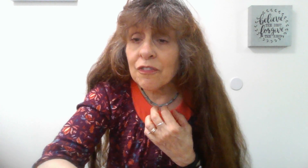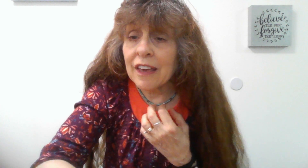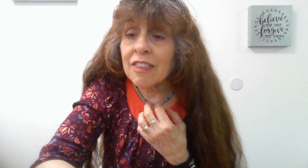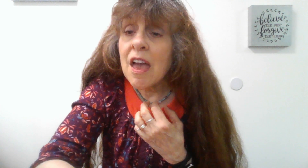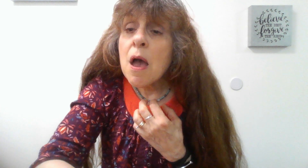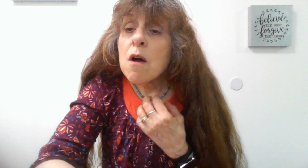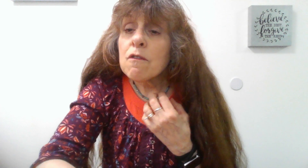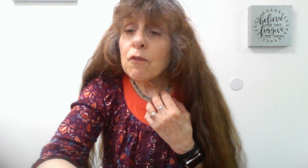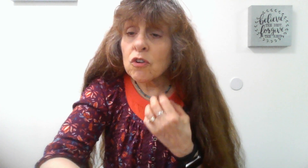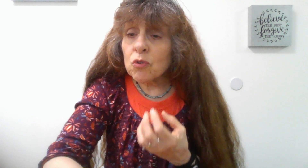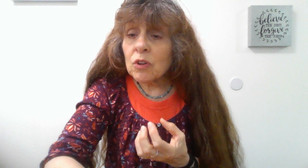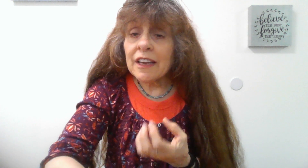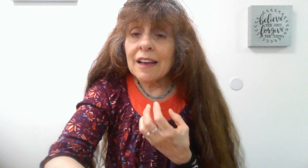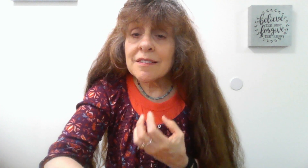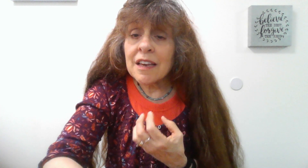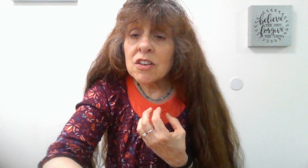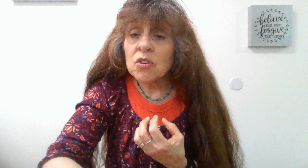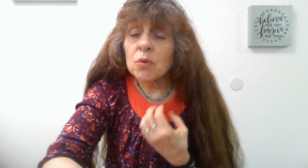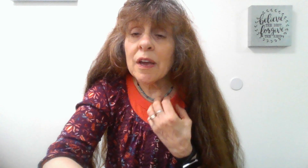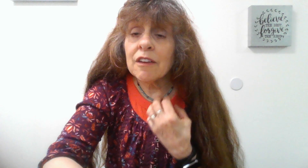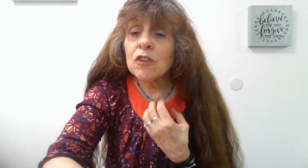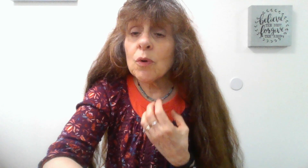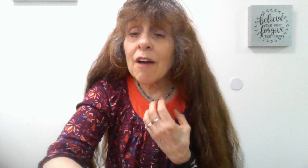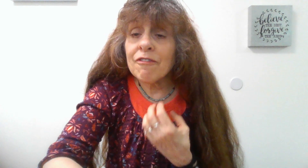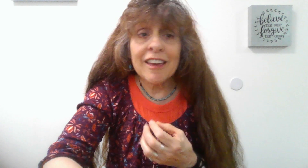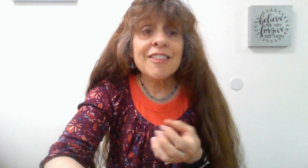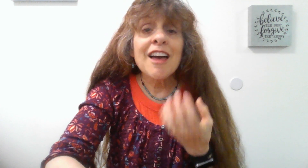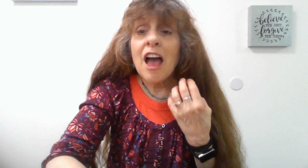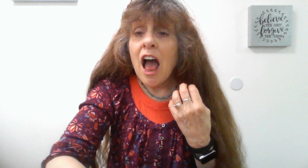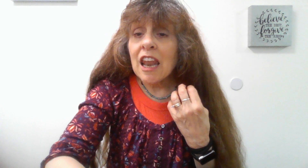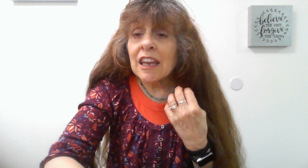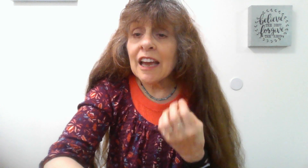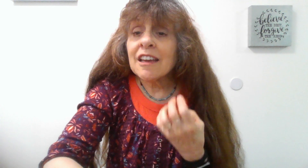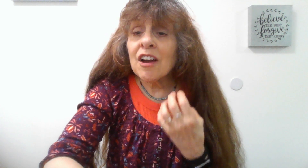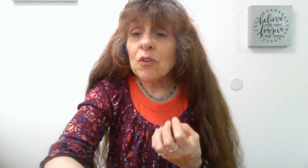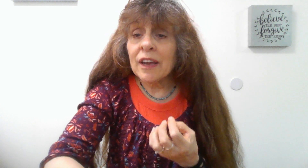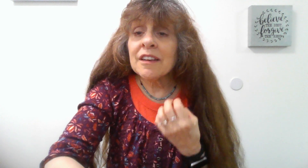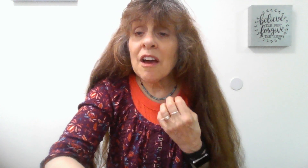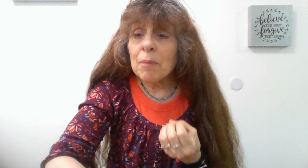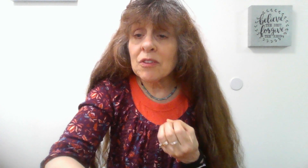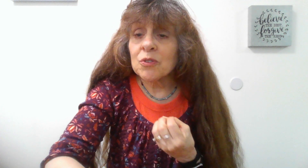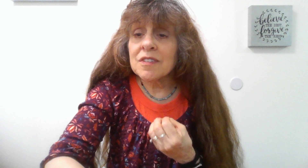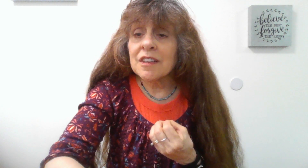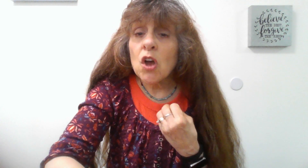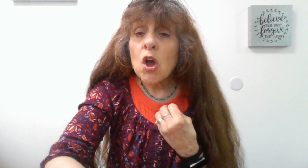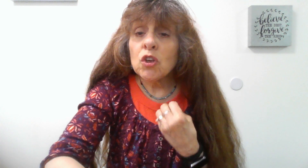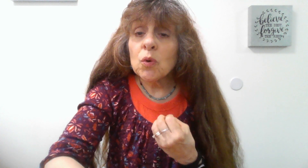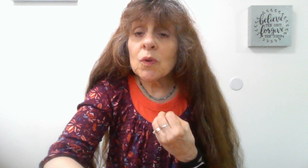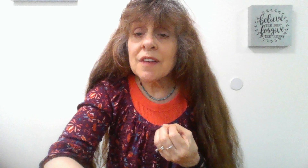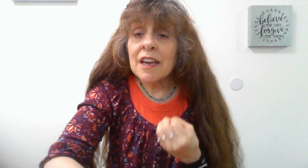faith, for truly I say to you, if you have faith like a grain of mustard seed, you will say